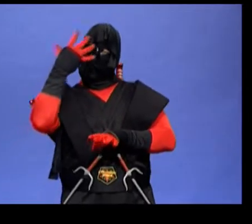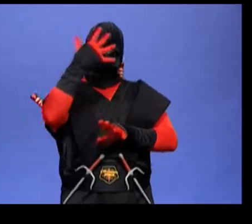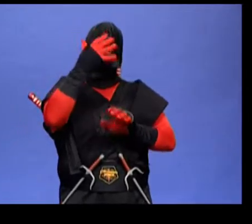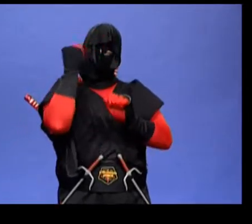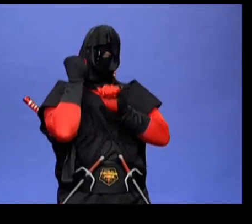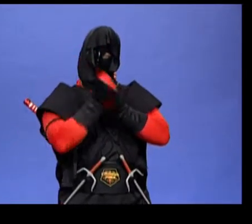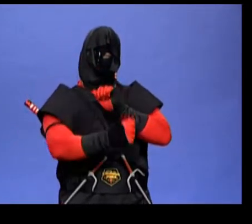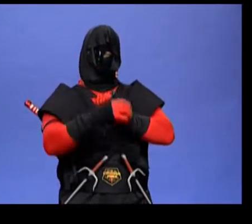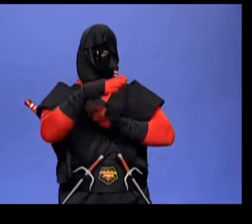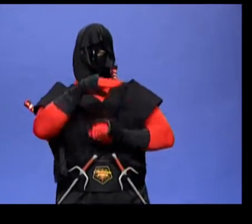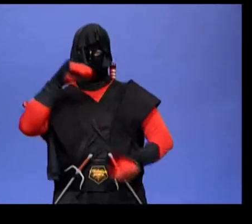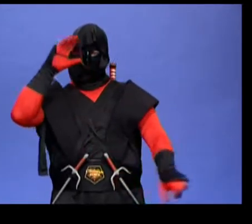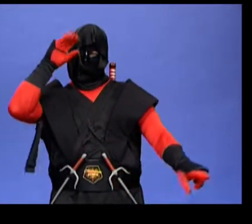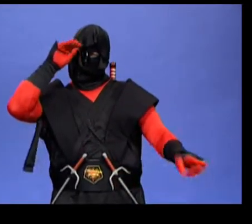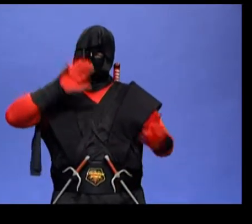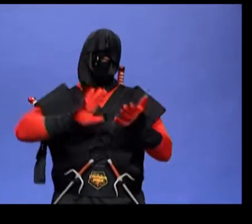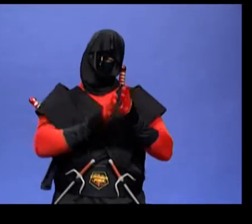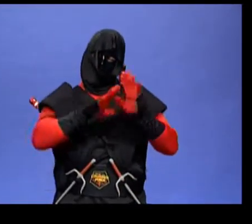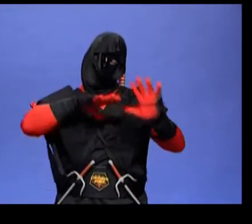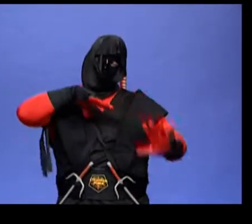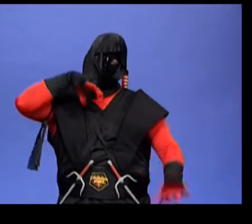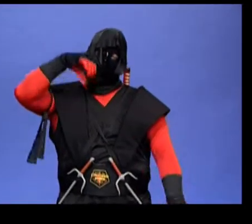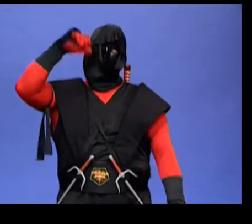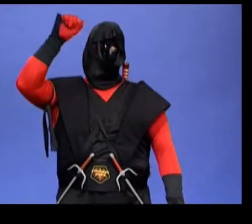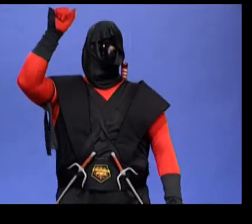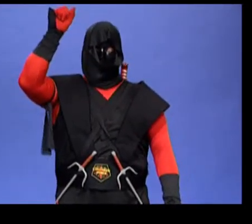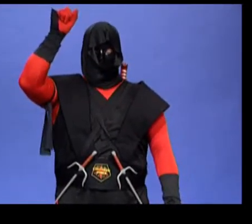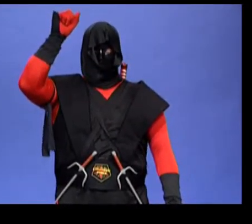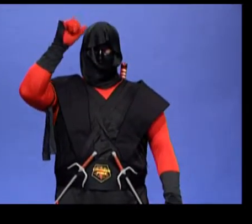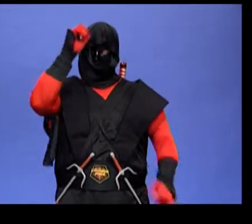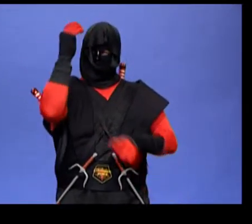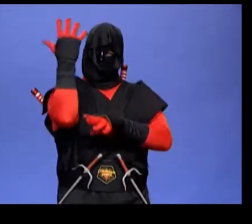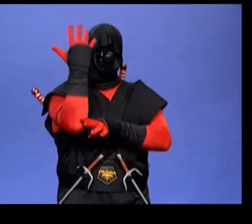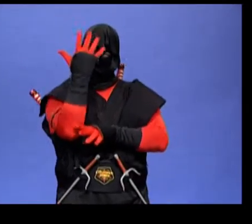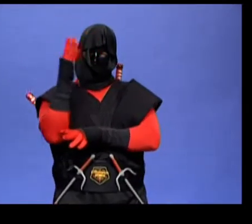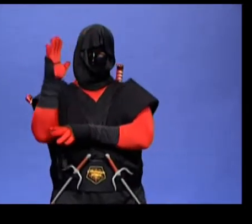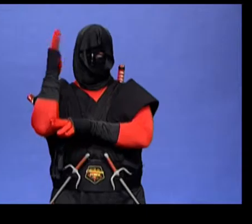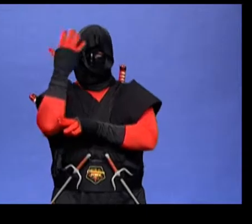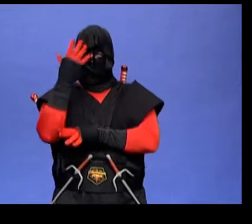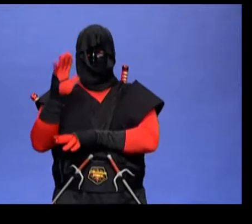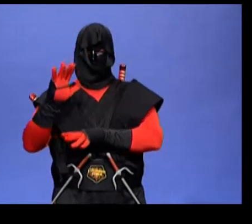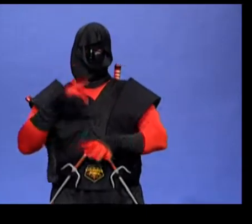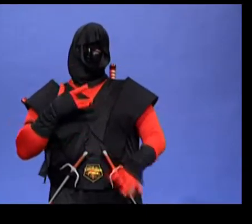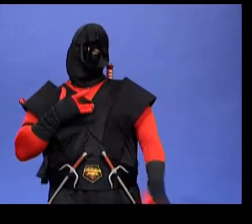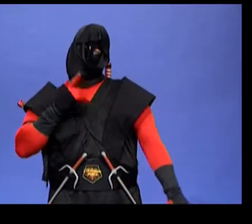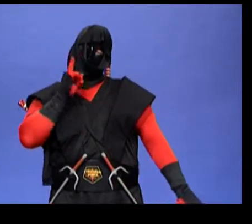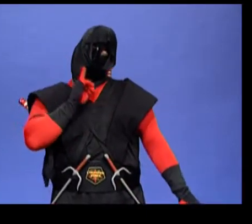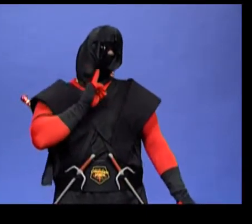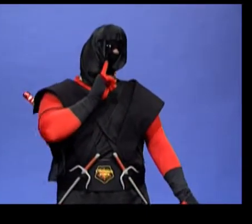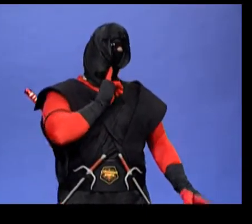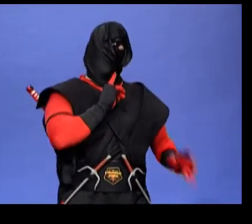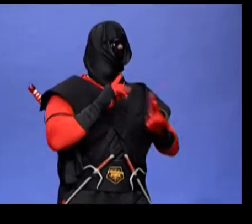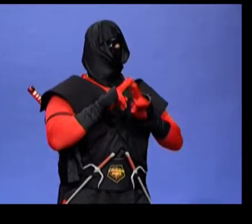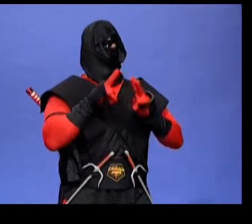by, and the boy grew older. And the tree was often alone.